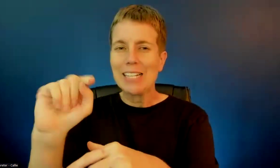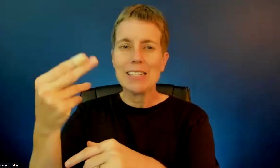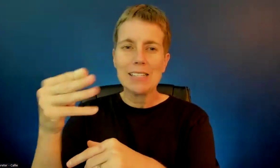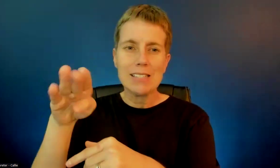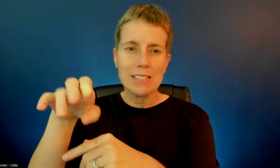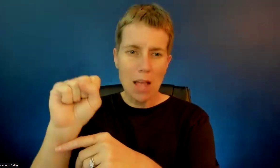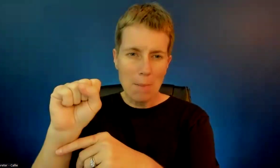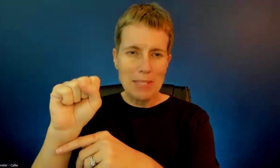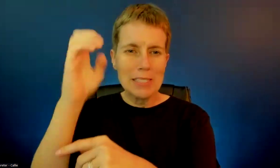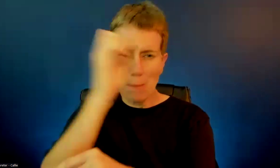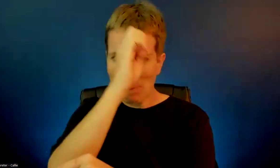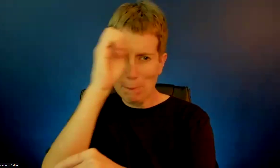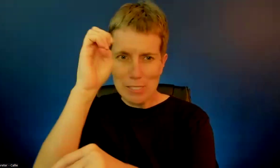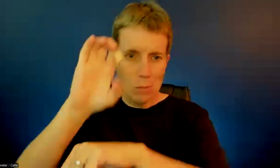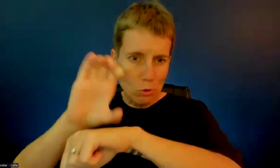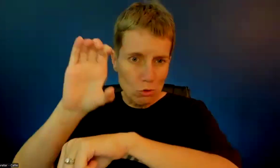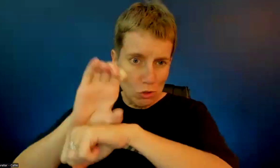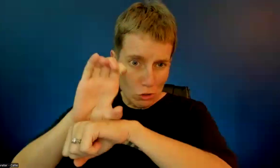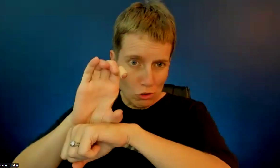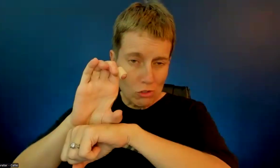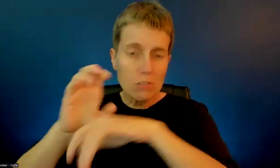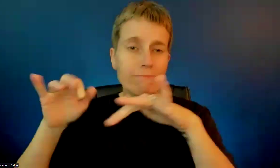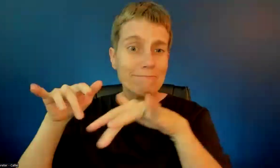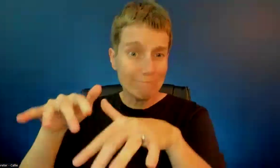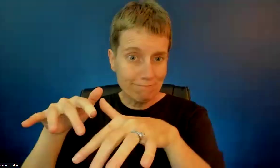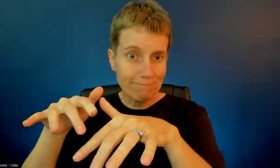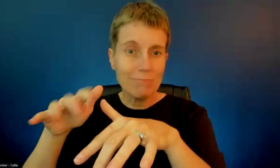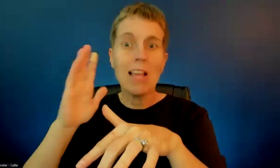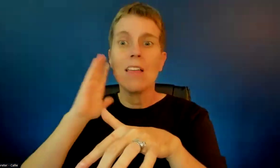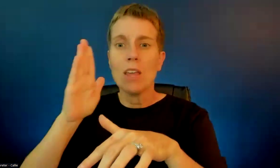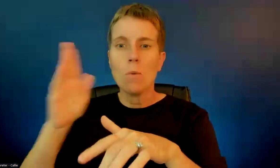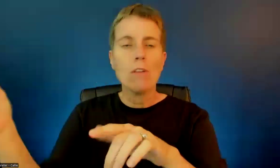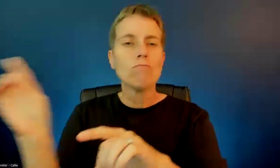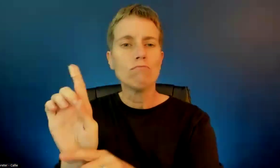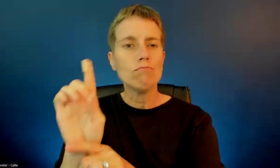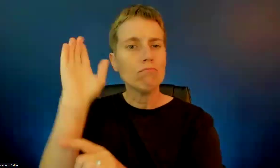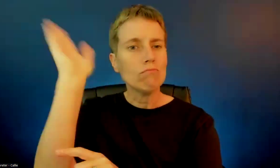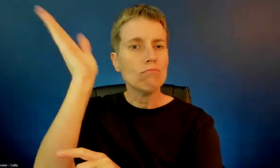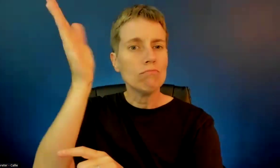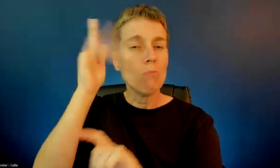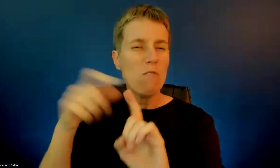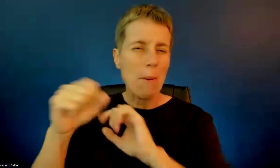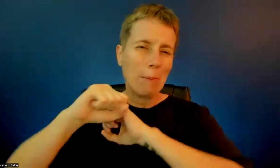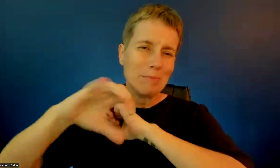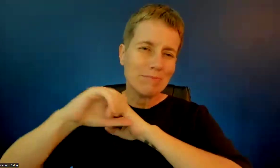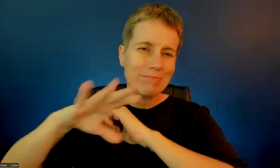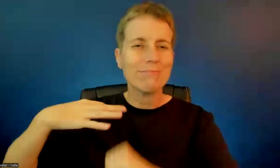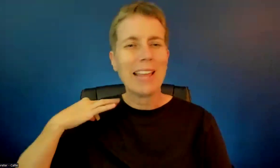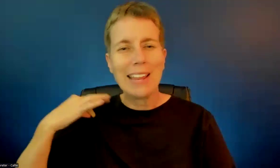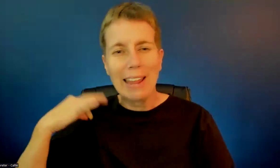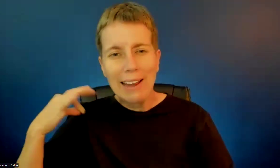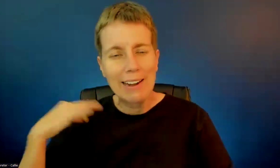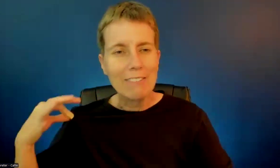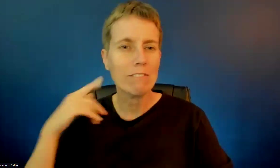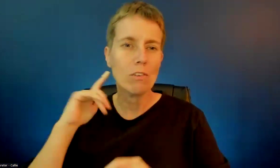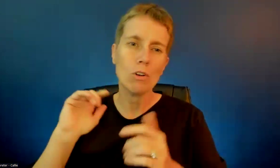and there'll be some candidate stump speeches. Then there'll be a march to the Common House